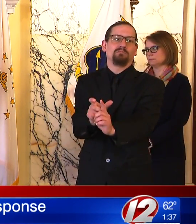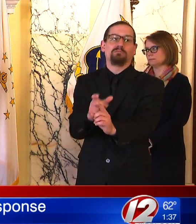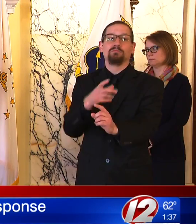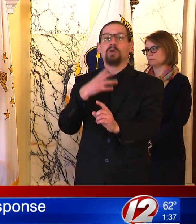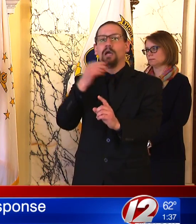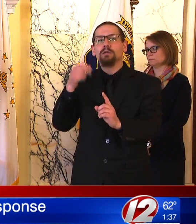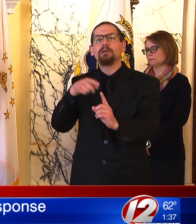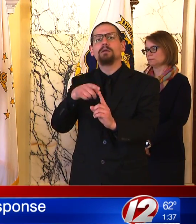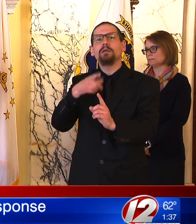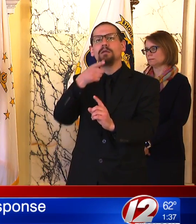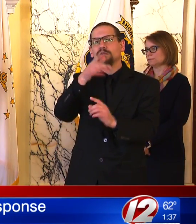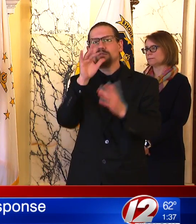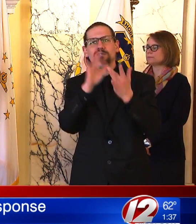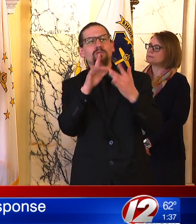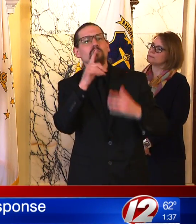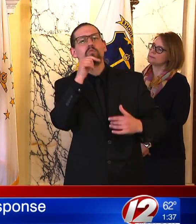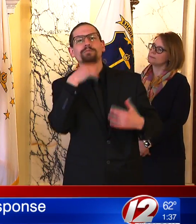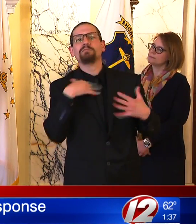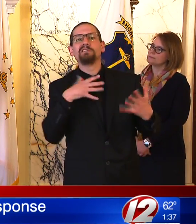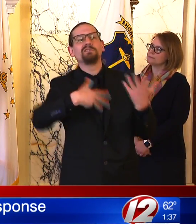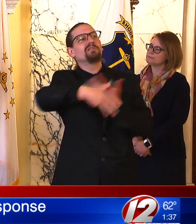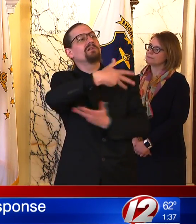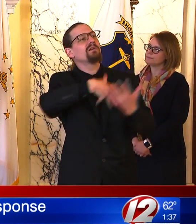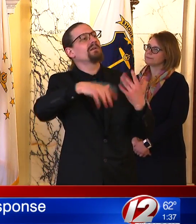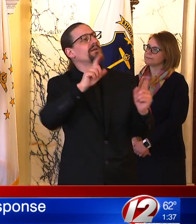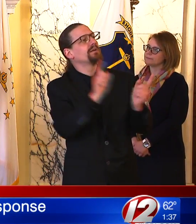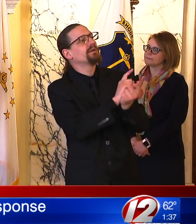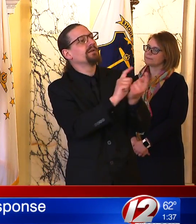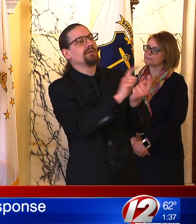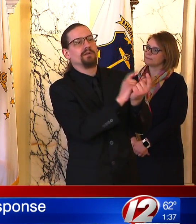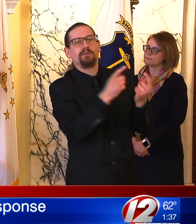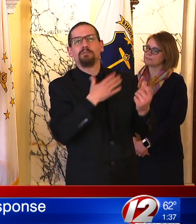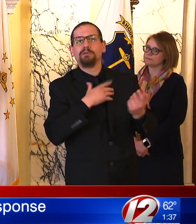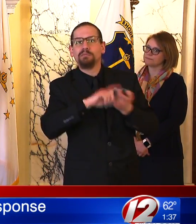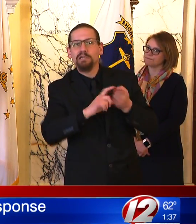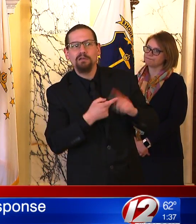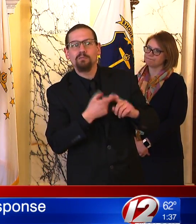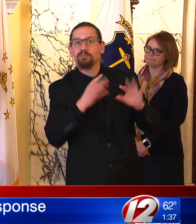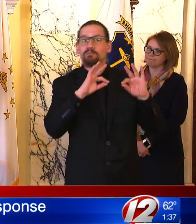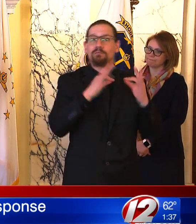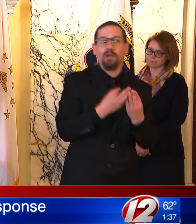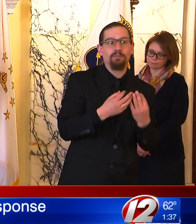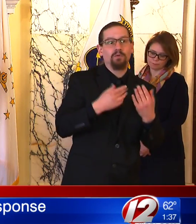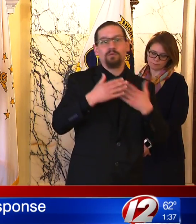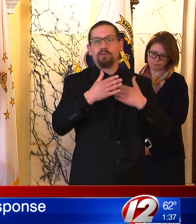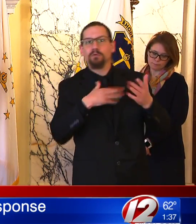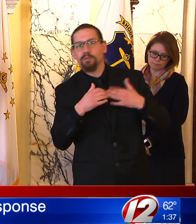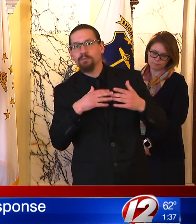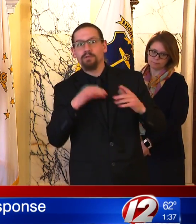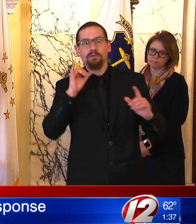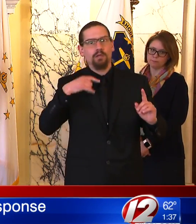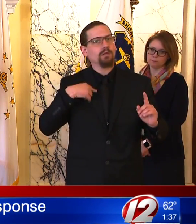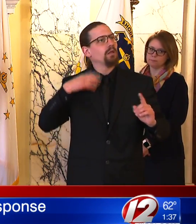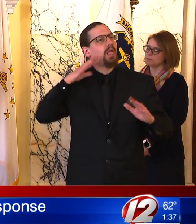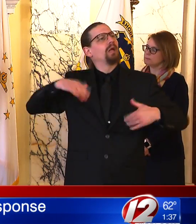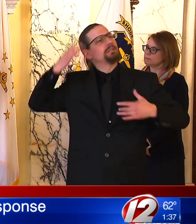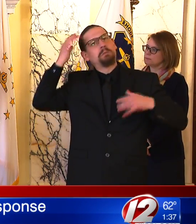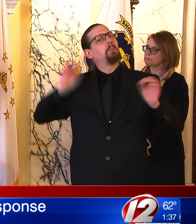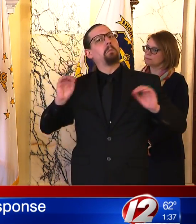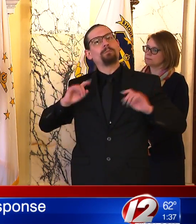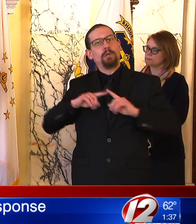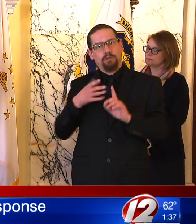for symptoms. These are all measures that I will again say make a difference. So please, let's work together on being